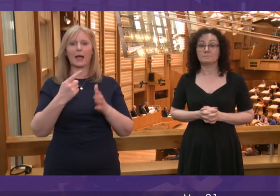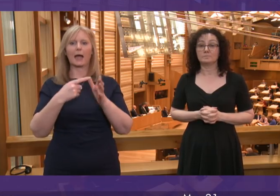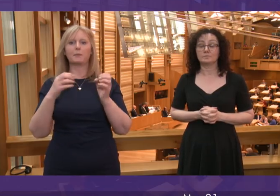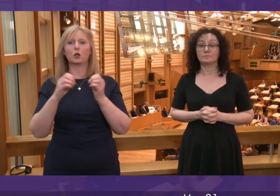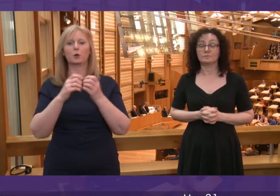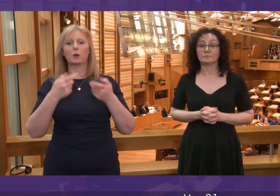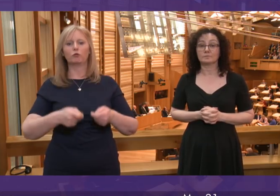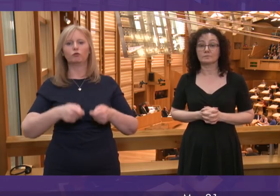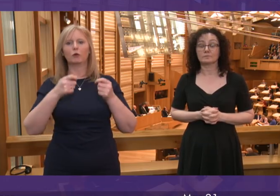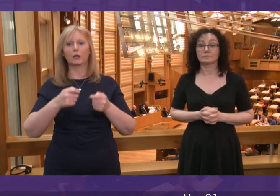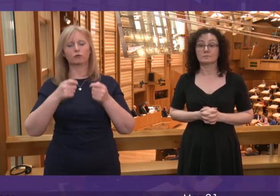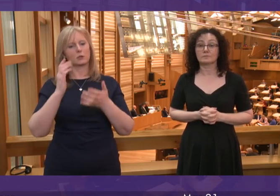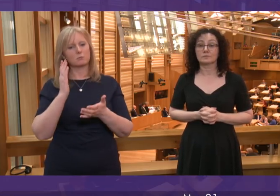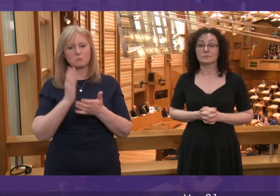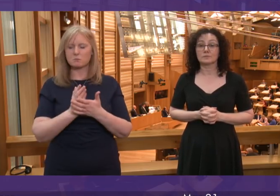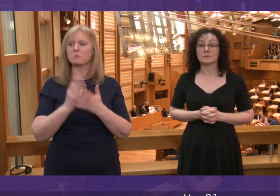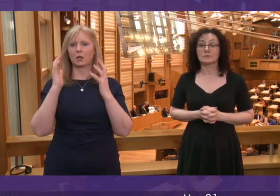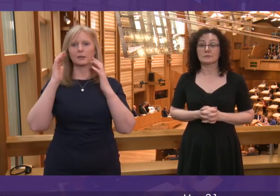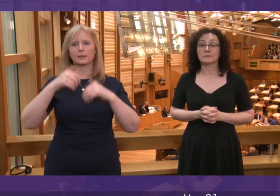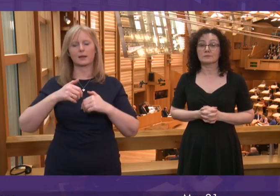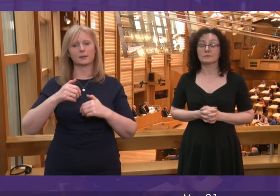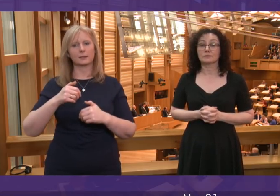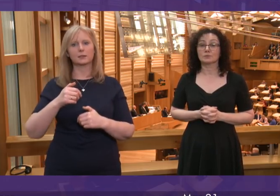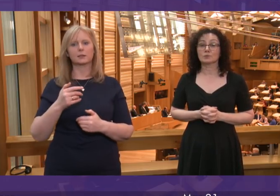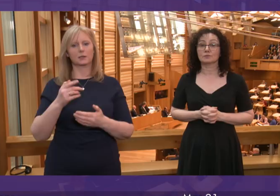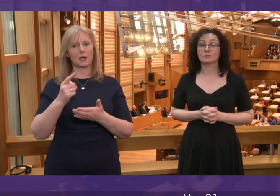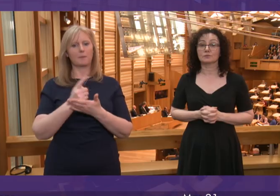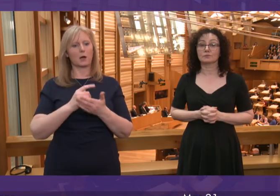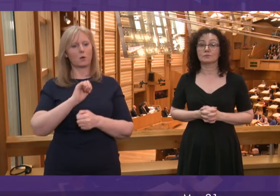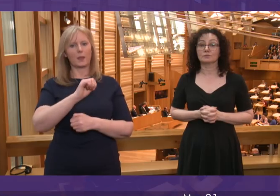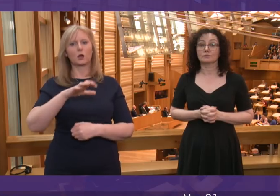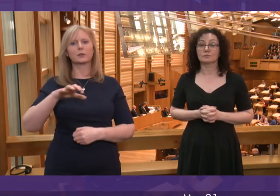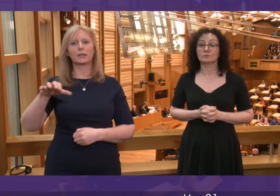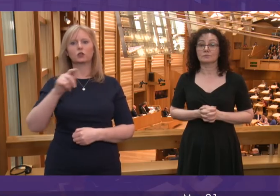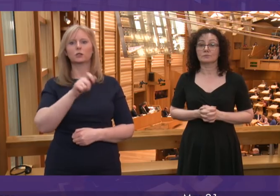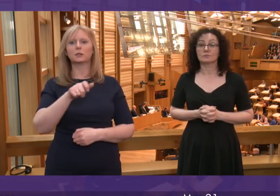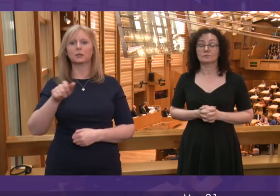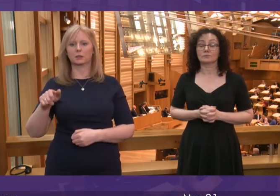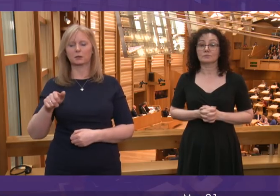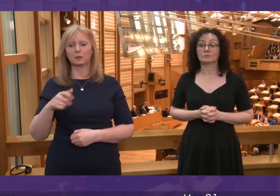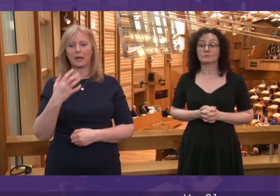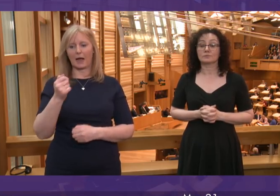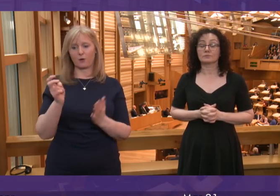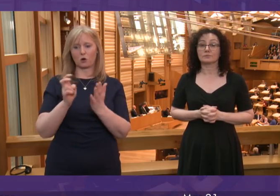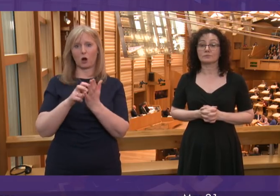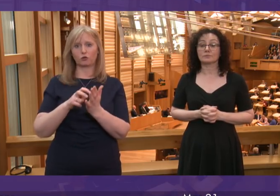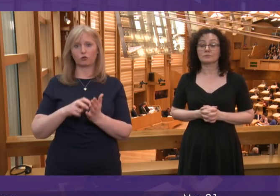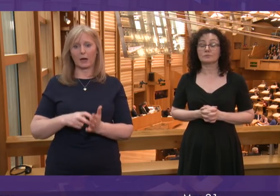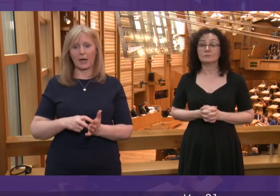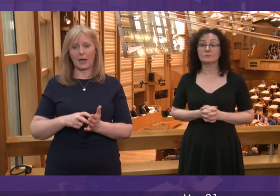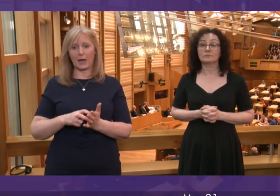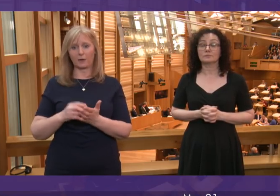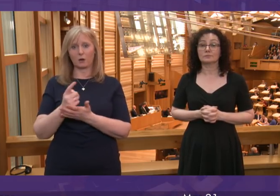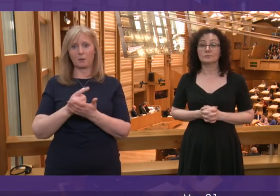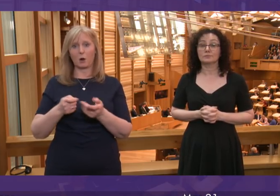raising very legitimate and understandable concerns on behalf of their constituents. We've used contractual mechanisms contained within the franchise